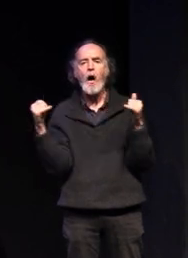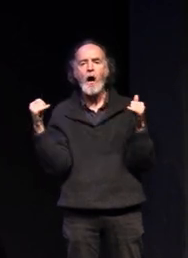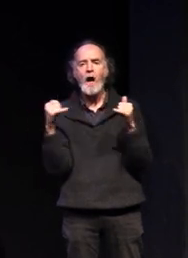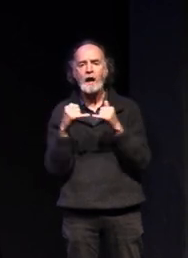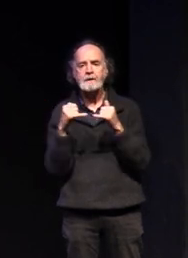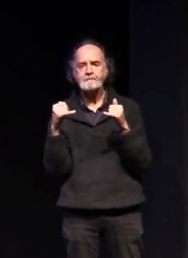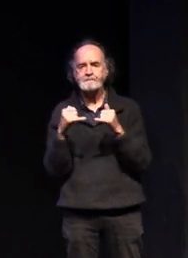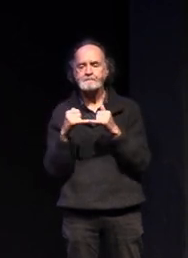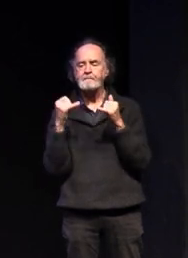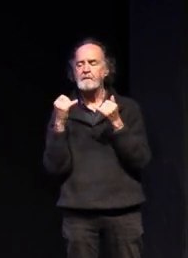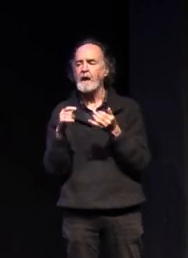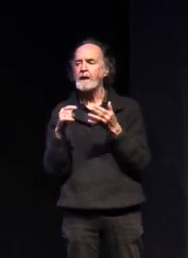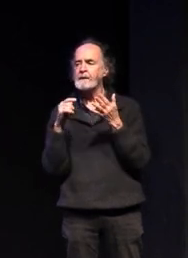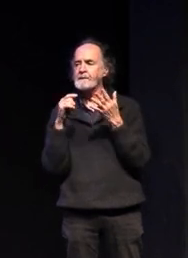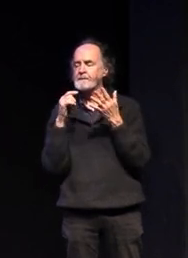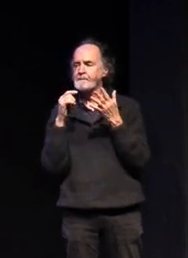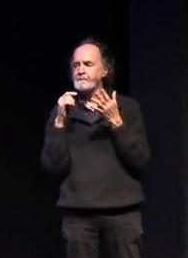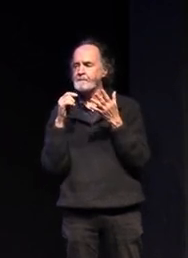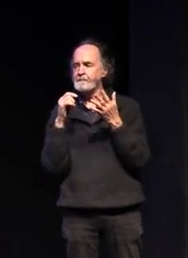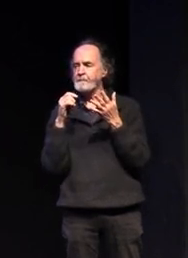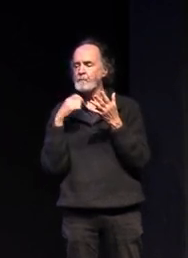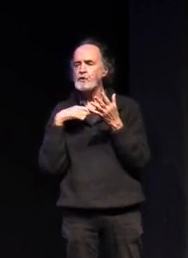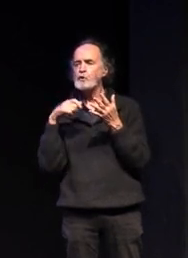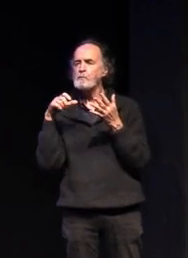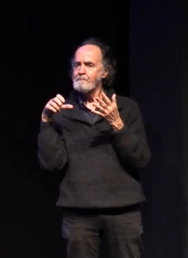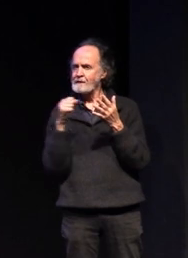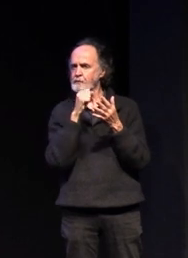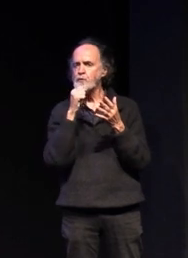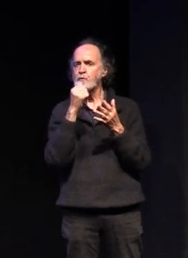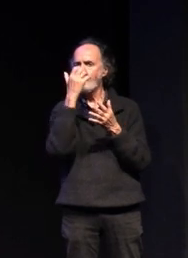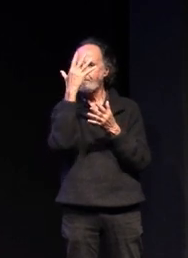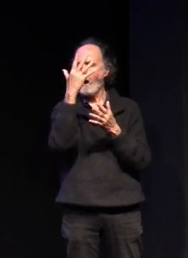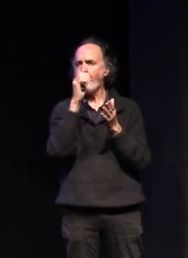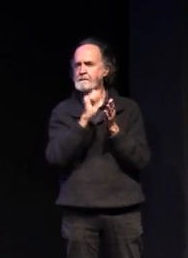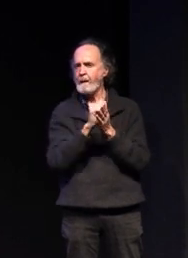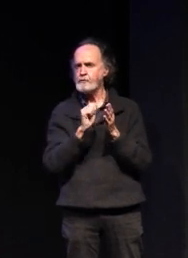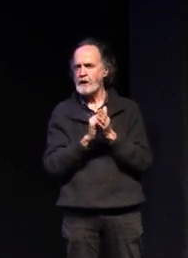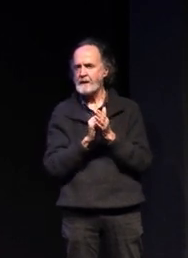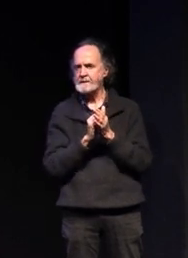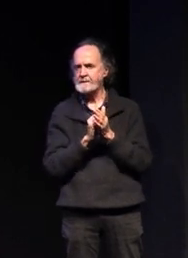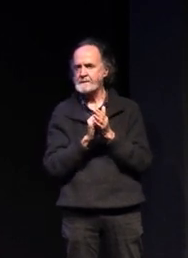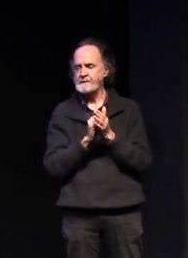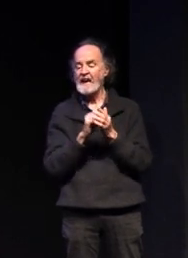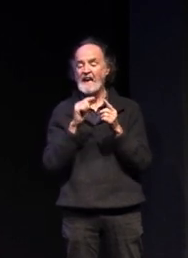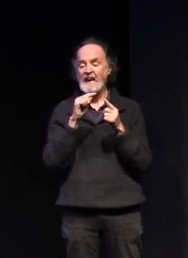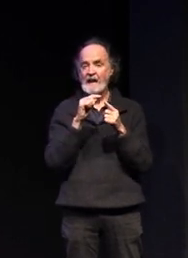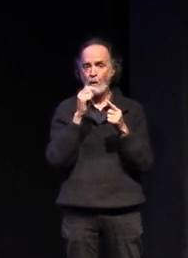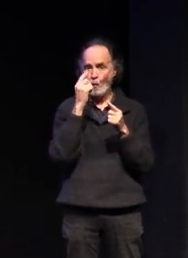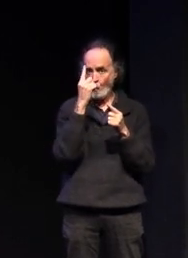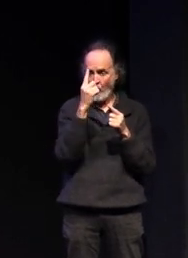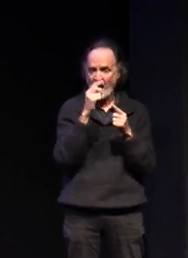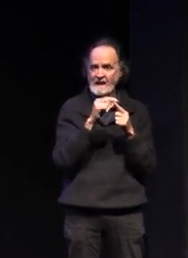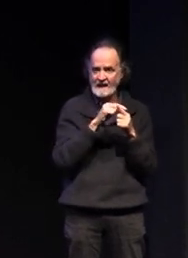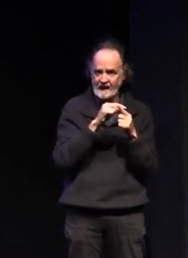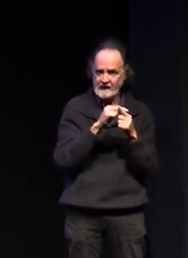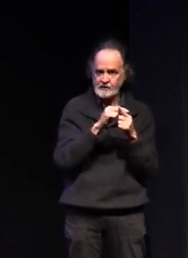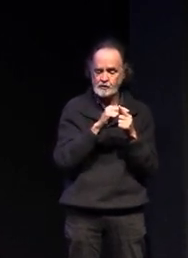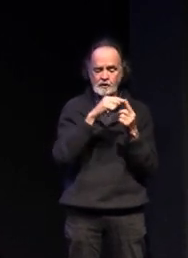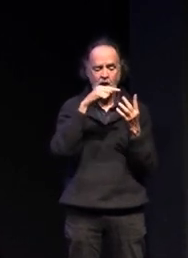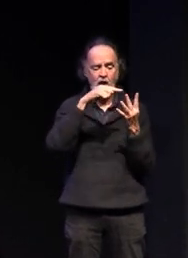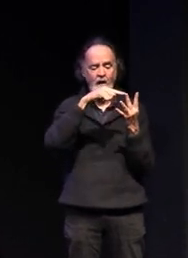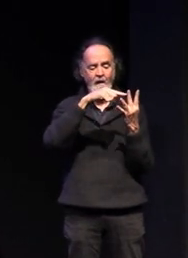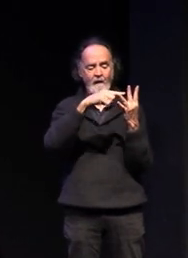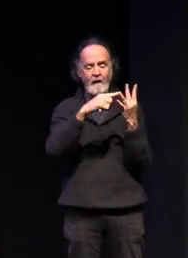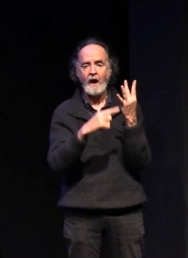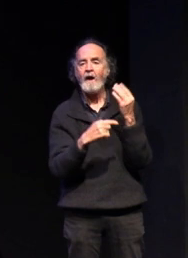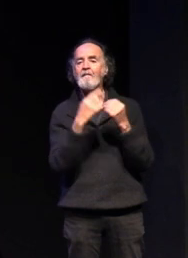requirements for students is to choose five subjects so english at least one english and then four other subjects